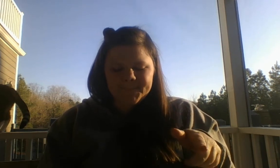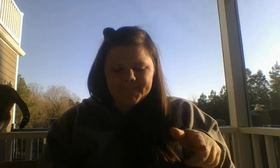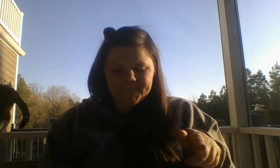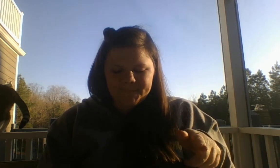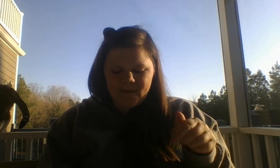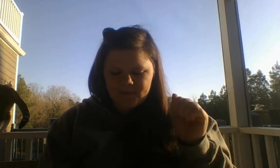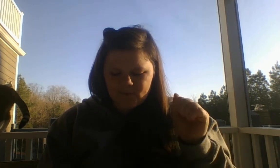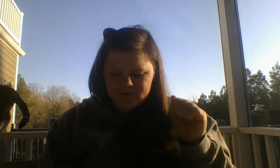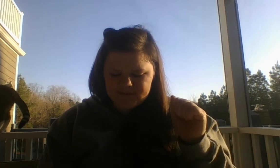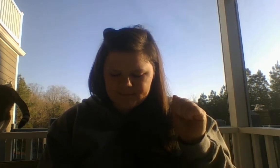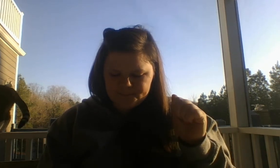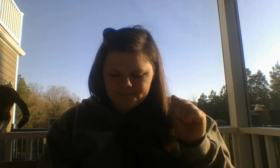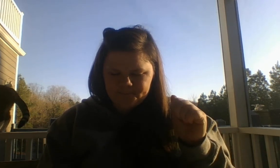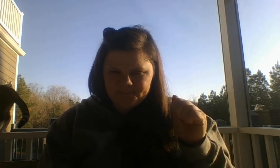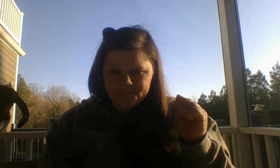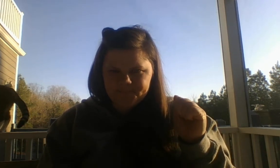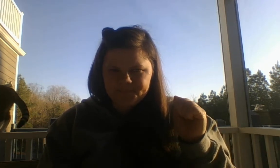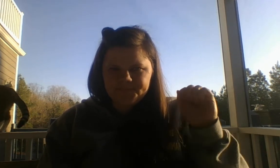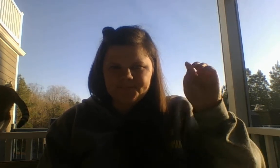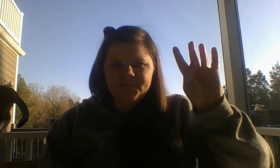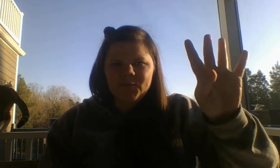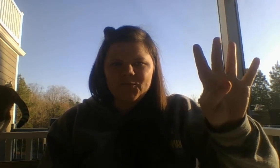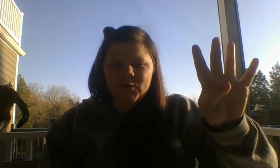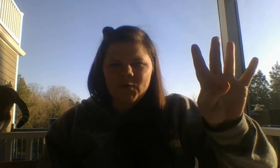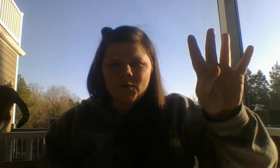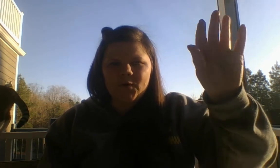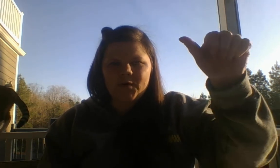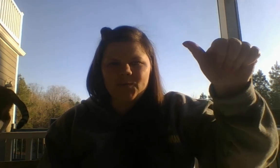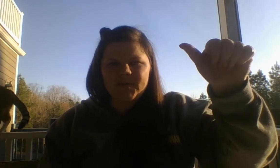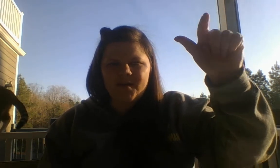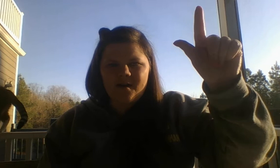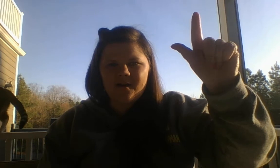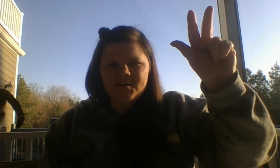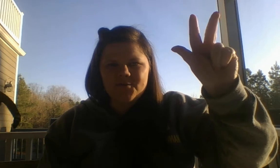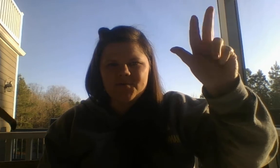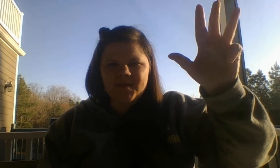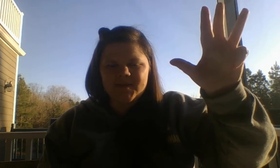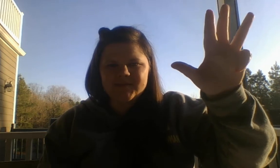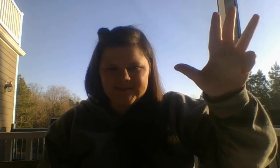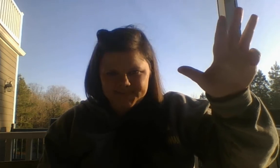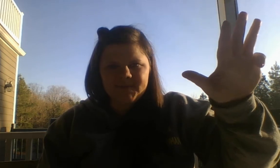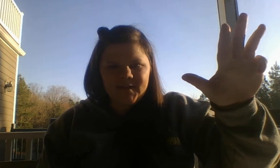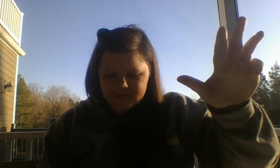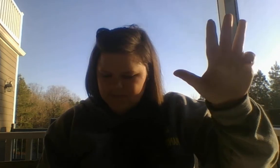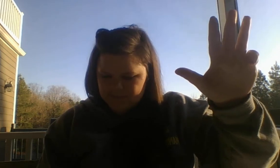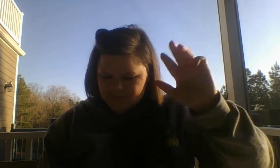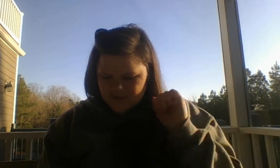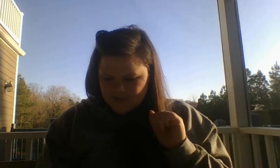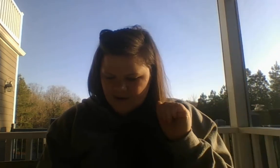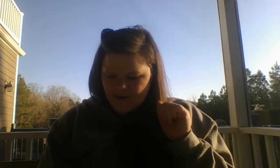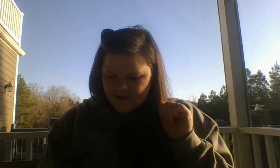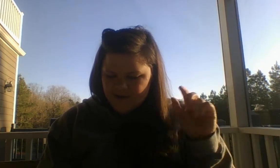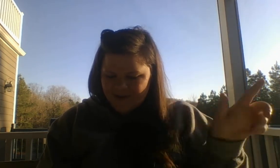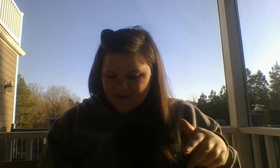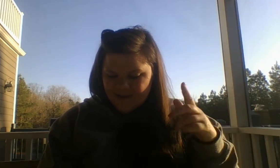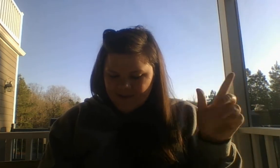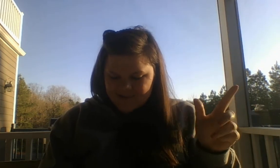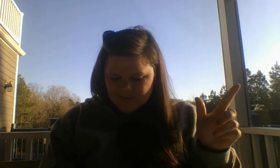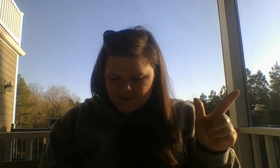How many words? Four. We are cool kids. Yes, you certainly are. And last one.